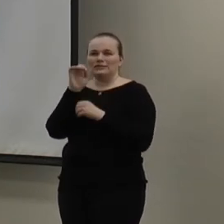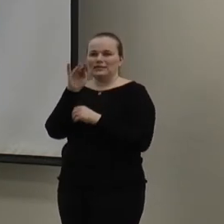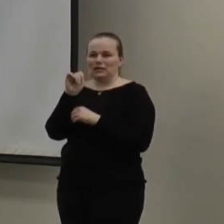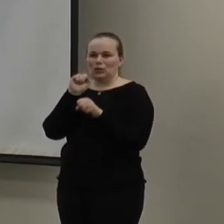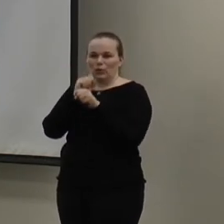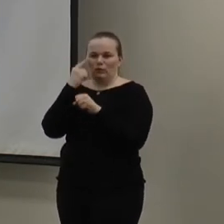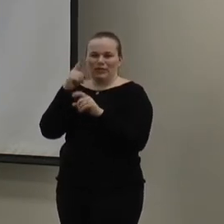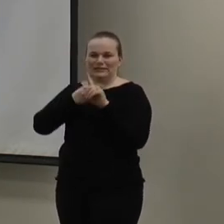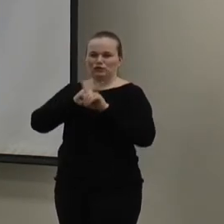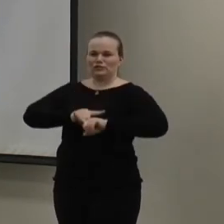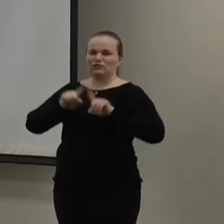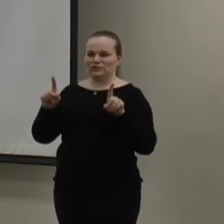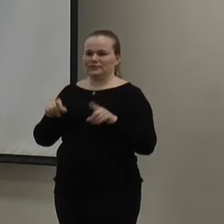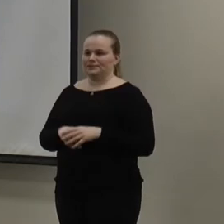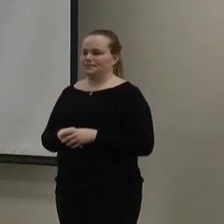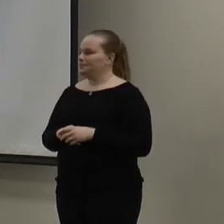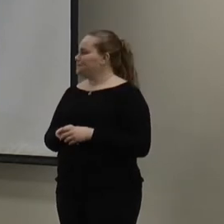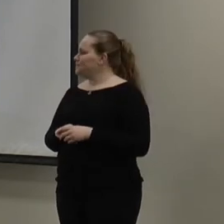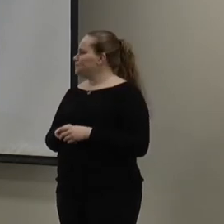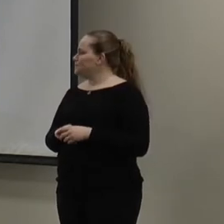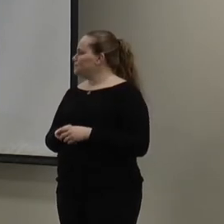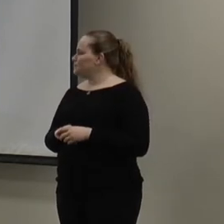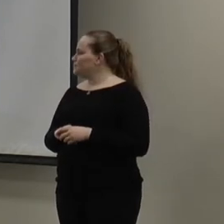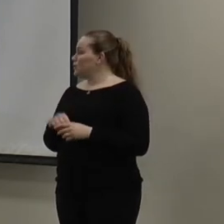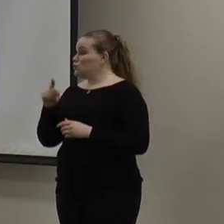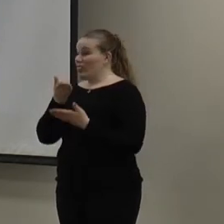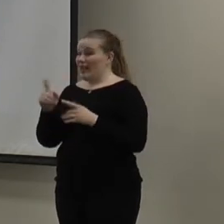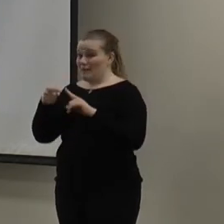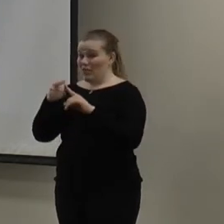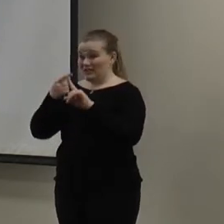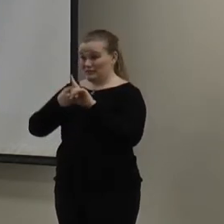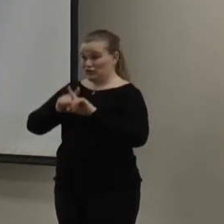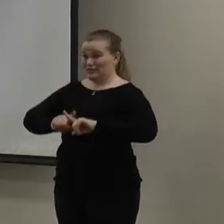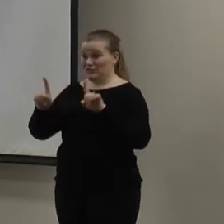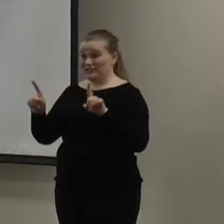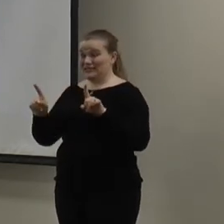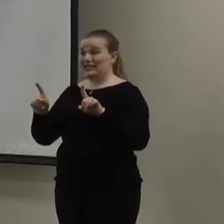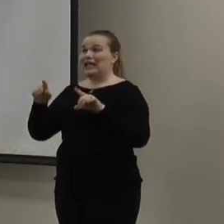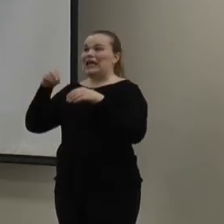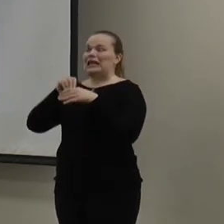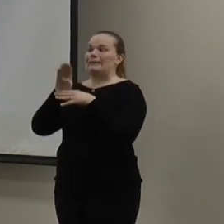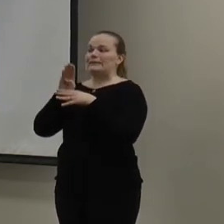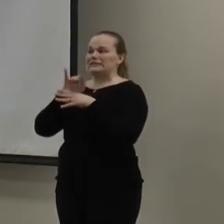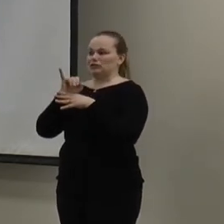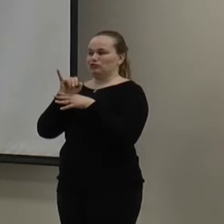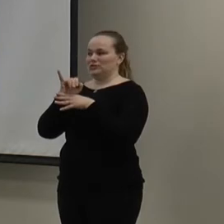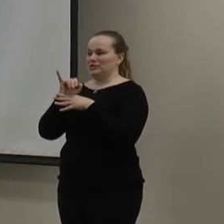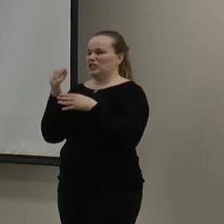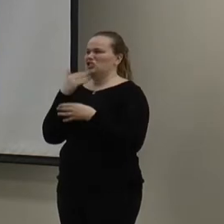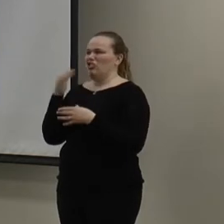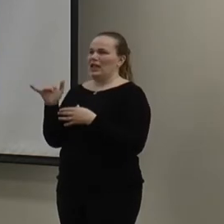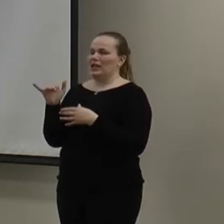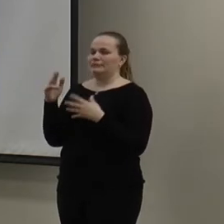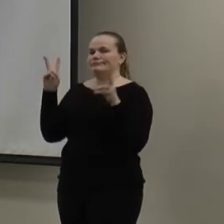temperature difference. And, just a small note on that temperature difference. In the industry, there's like a very